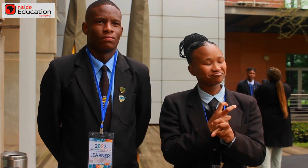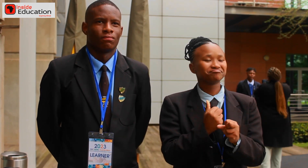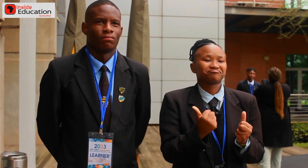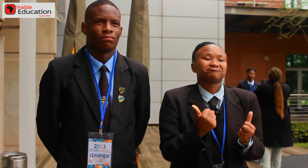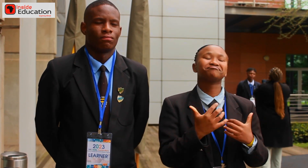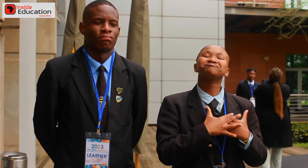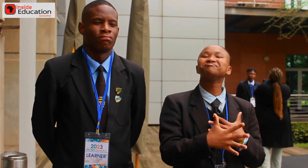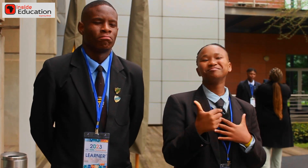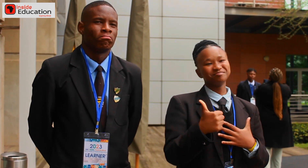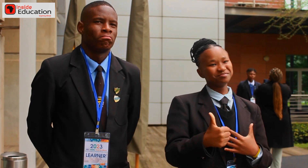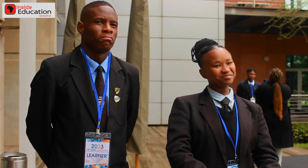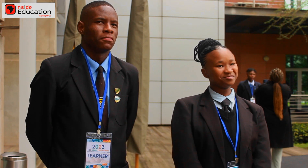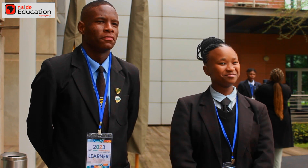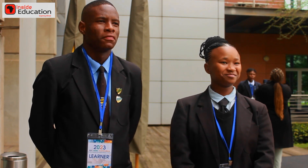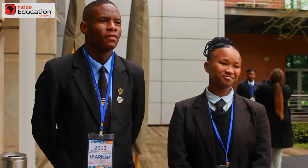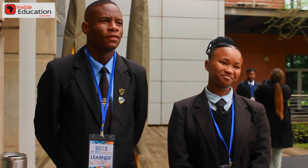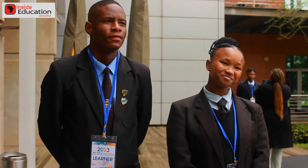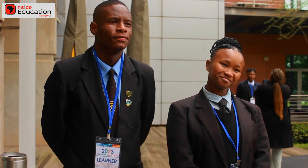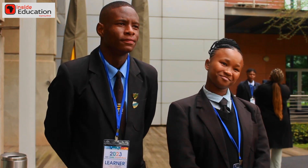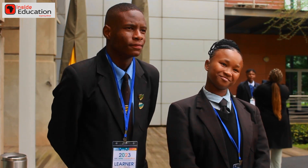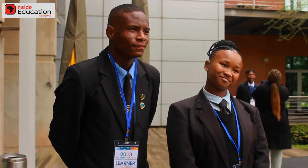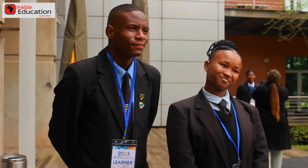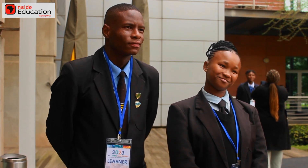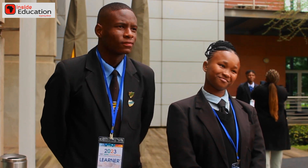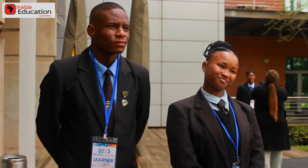positive as well. And I had a lot of support at home and at school.